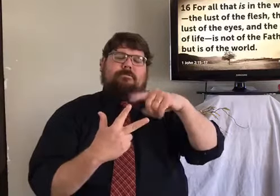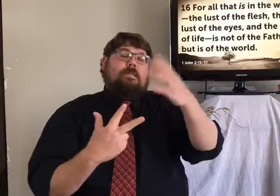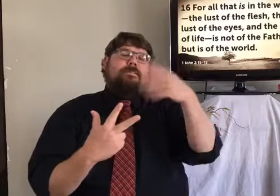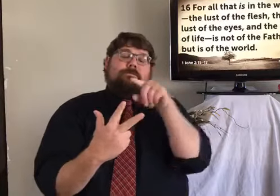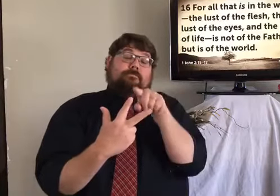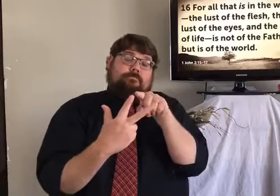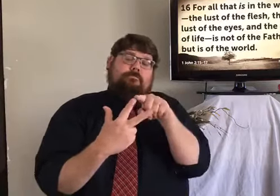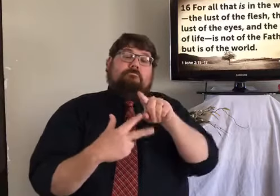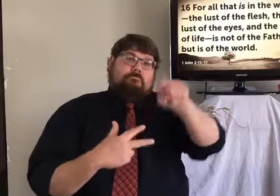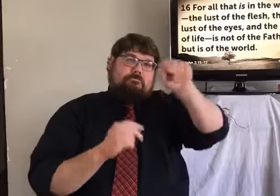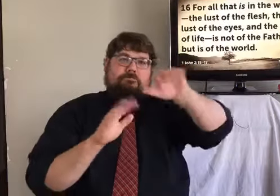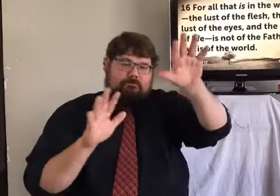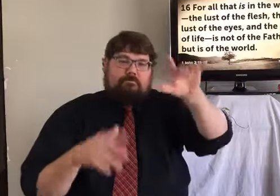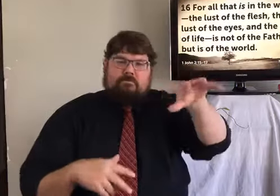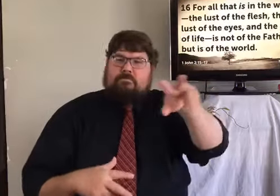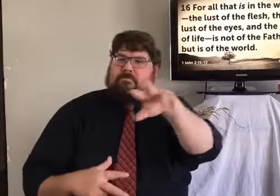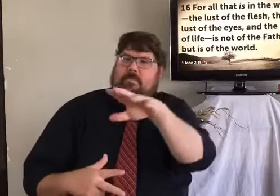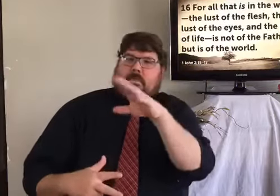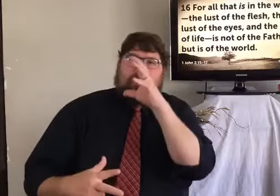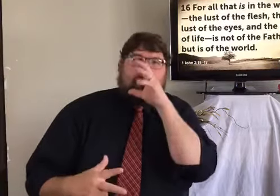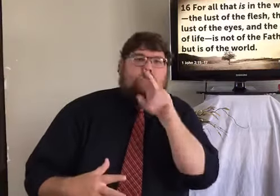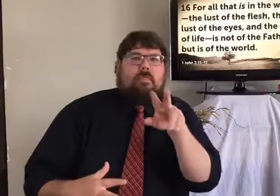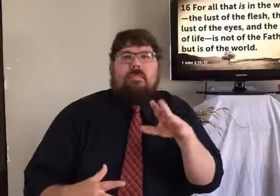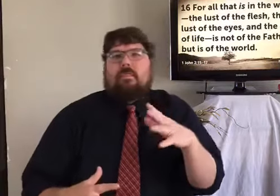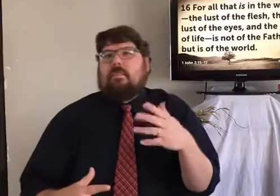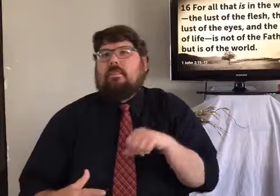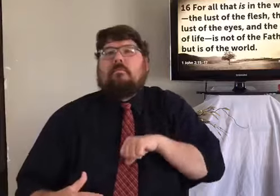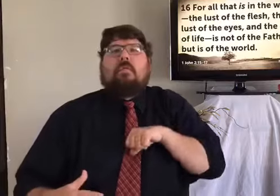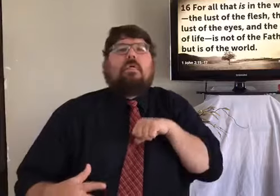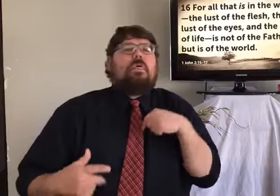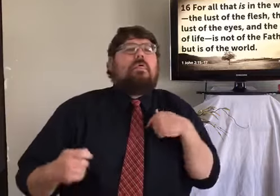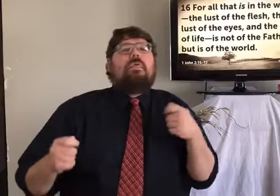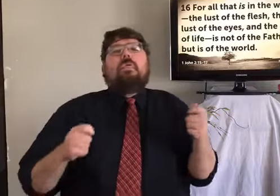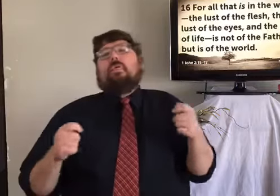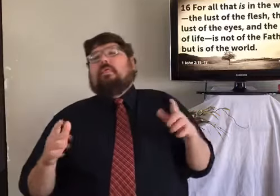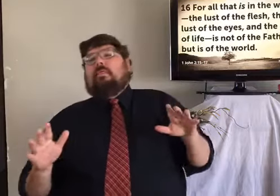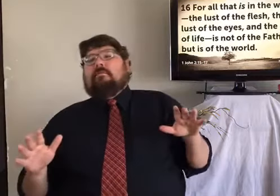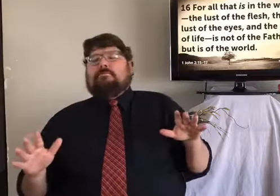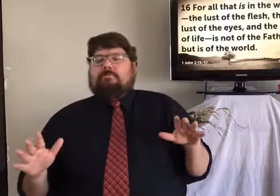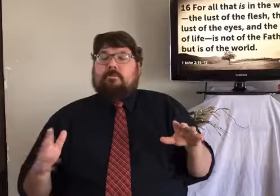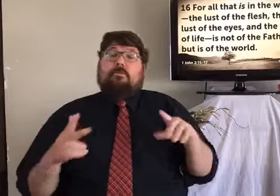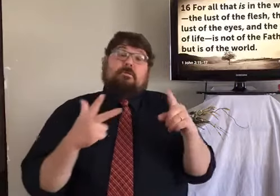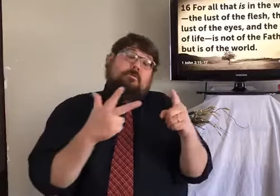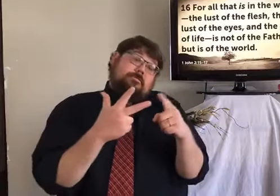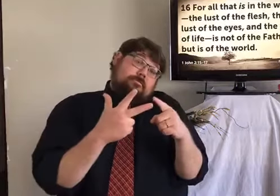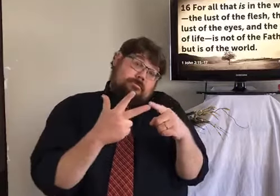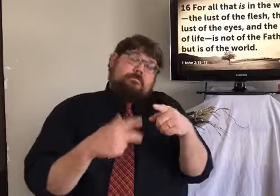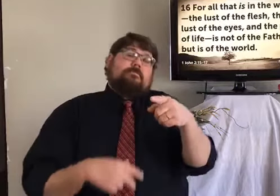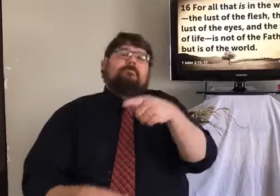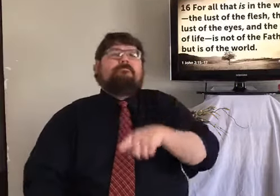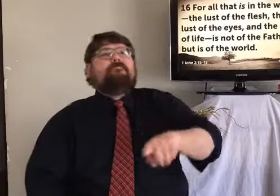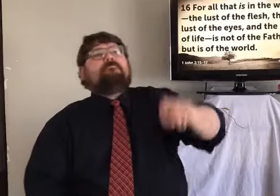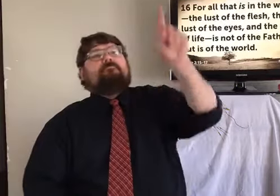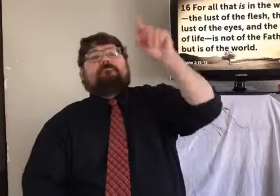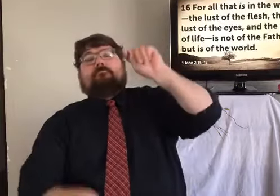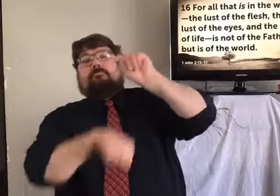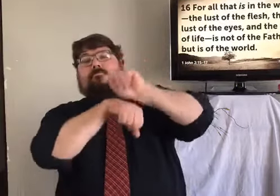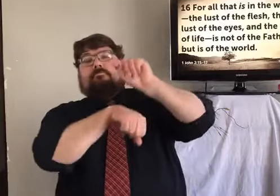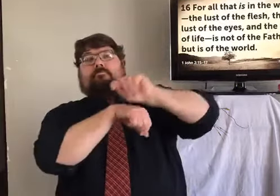And I think I switched the order of the temptations anyway. So, you know, it appealed to the pride of life that you could